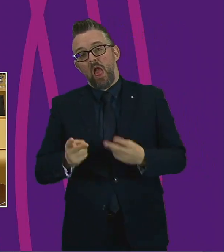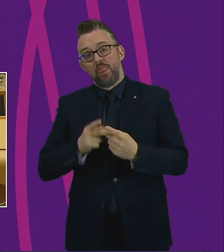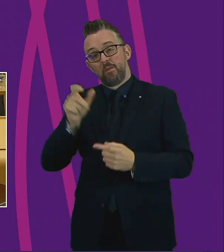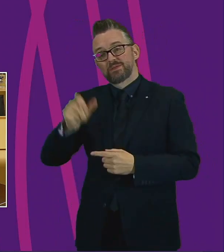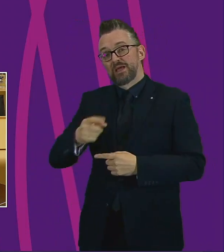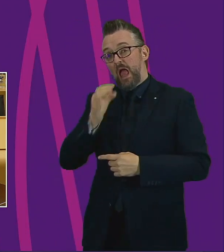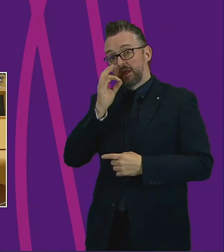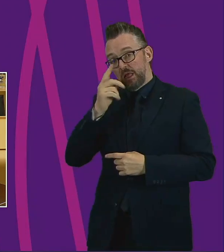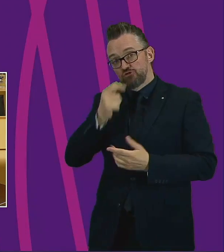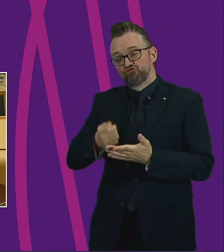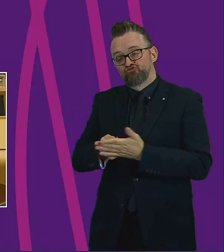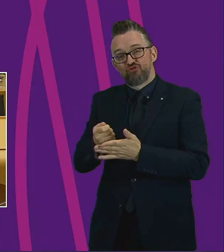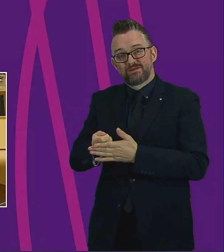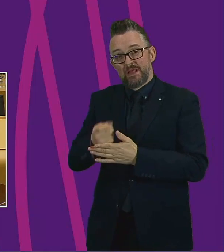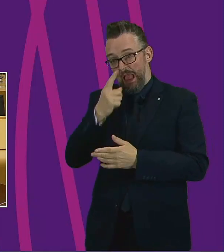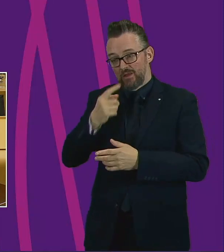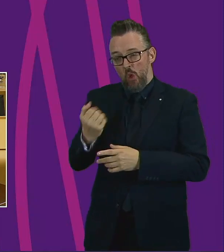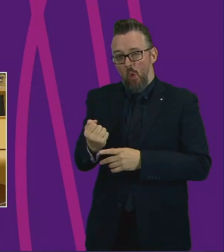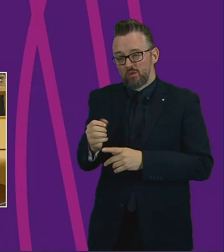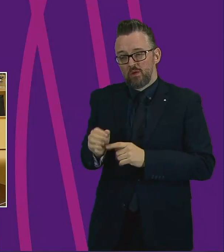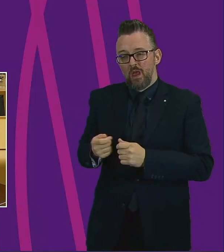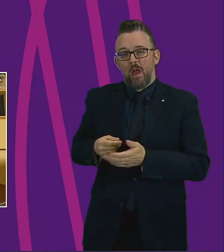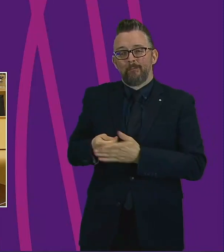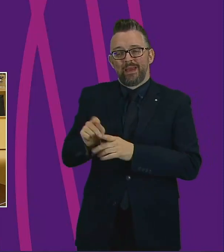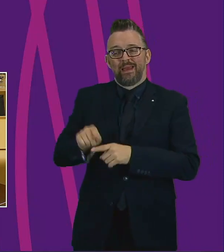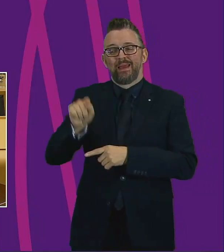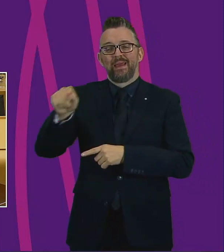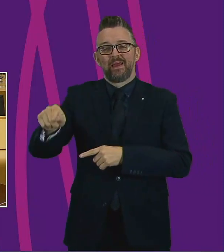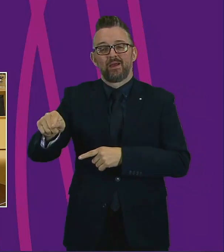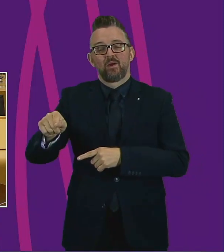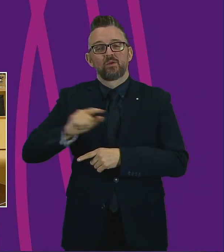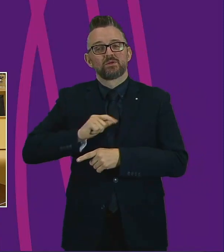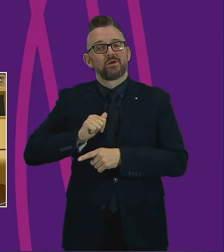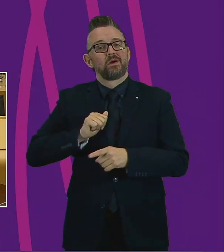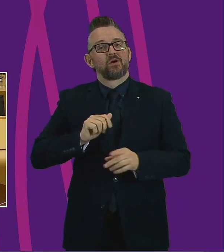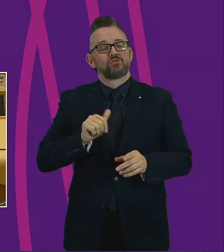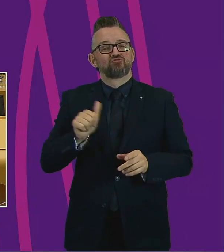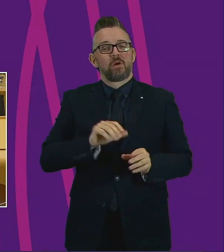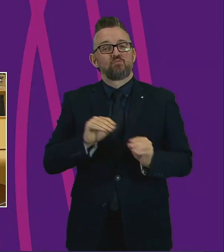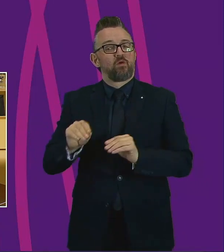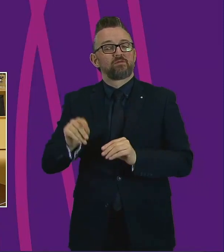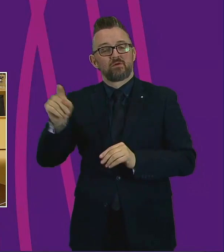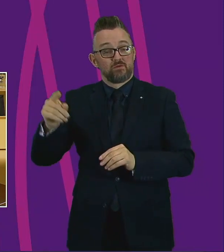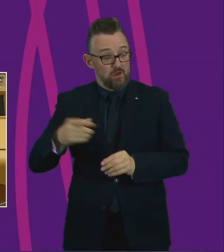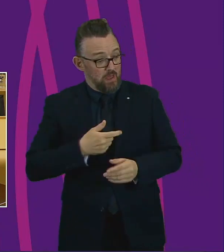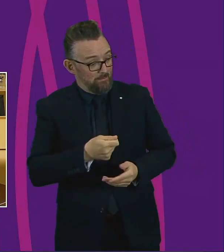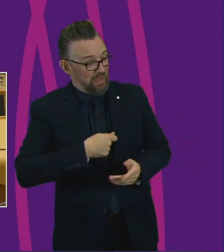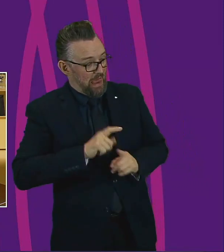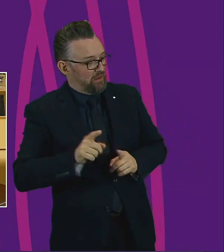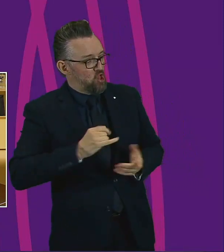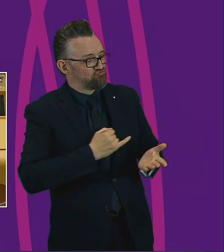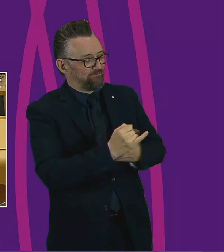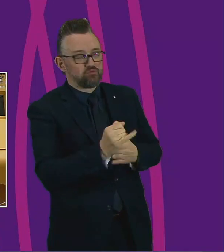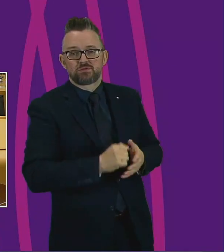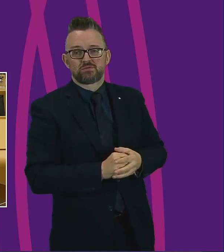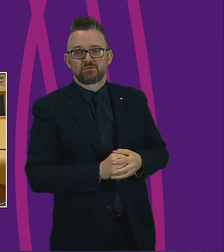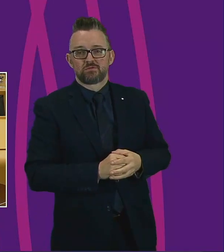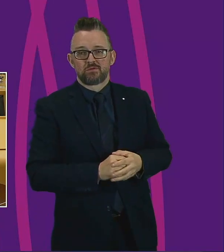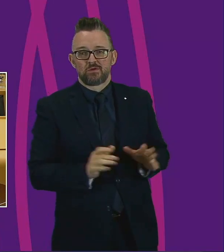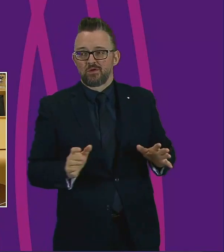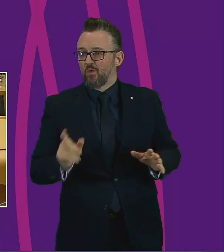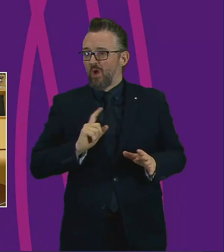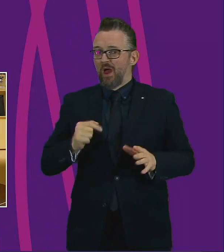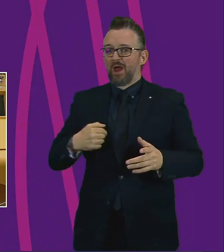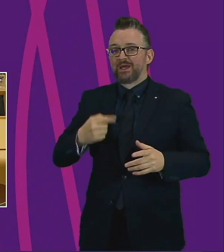rent because of a house that he could have moved into today or tomorrow. And they've refused his advance because